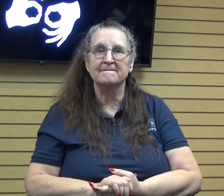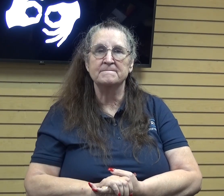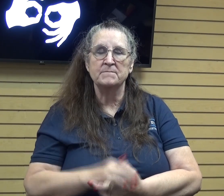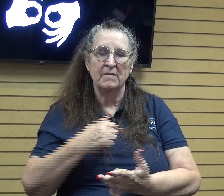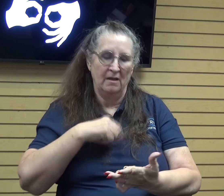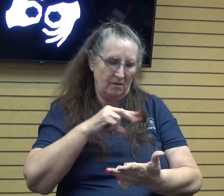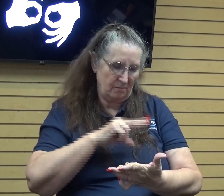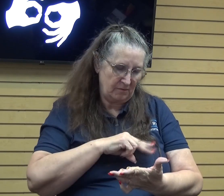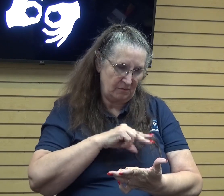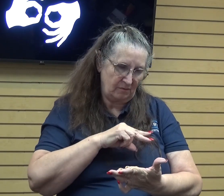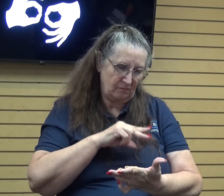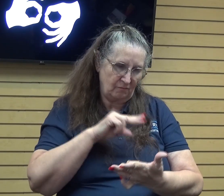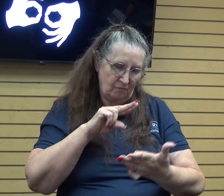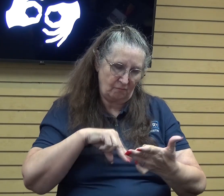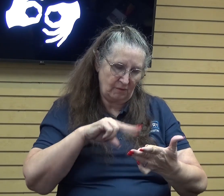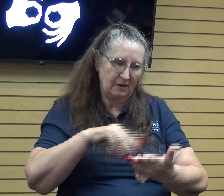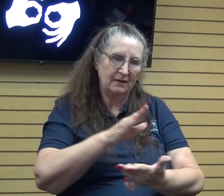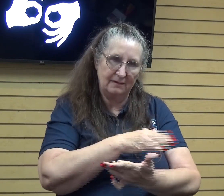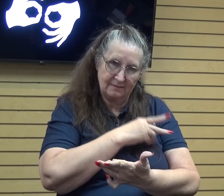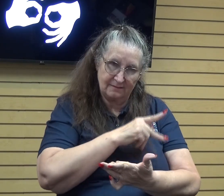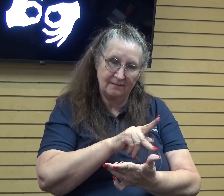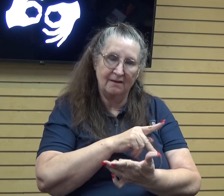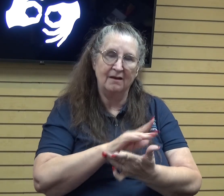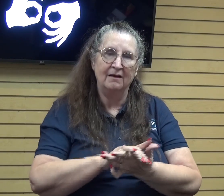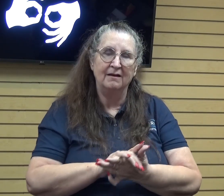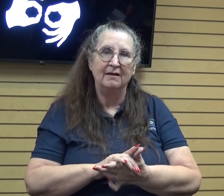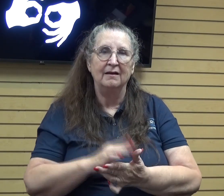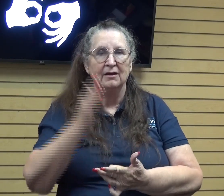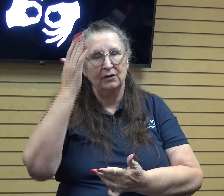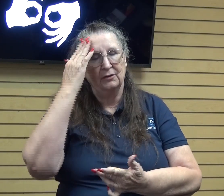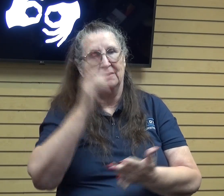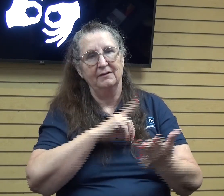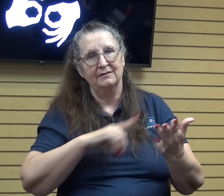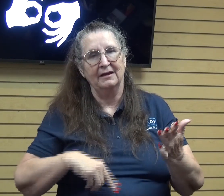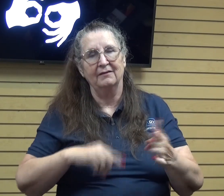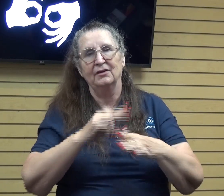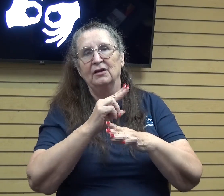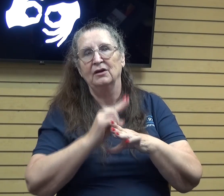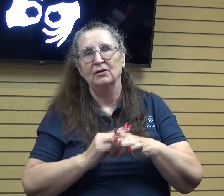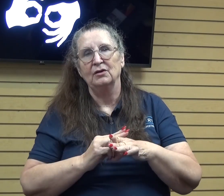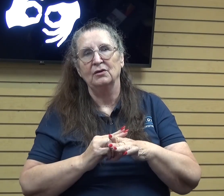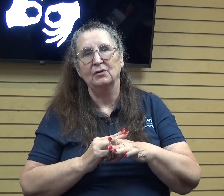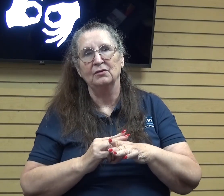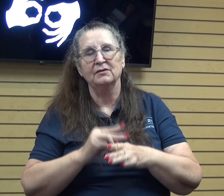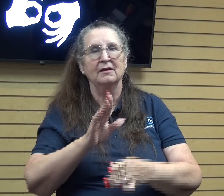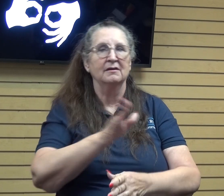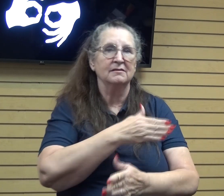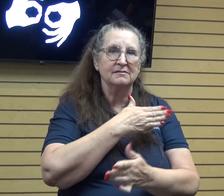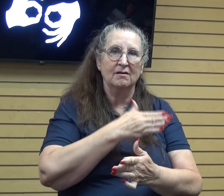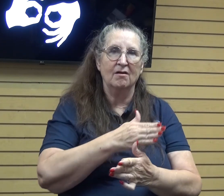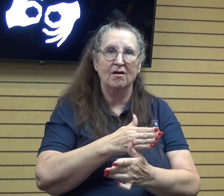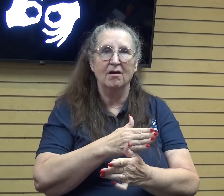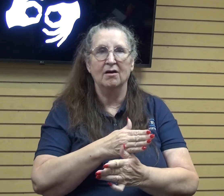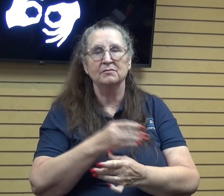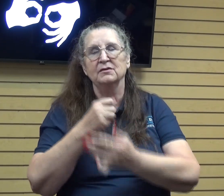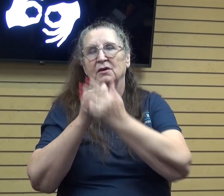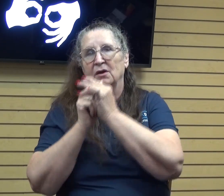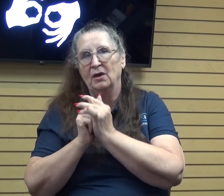the book of Psalms you know how David used songs and worship and prayer